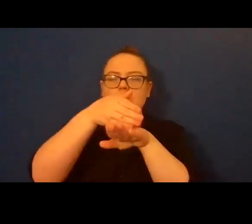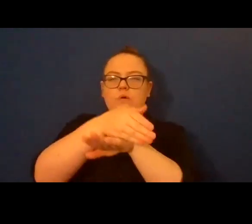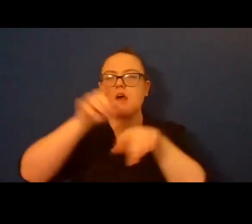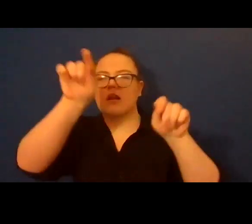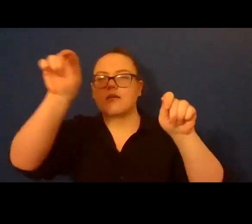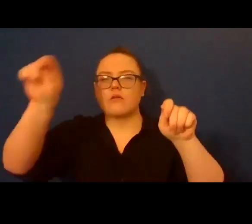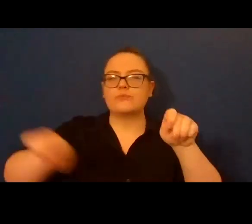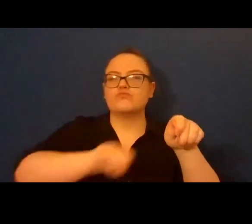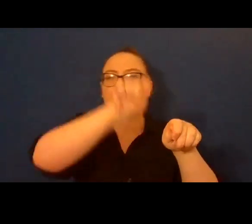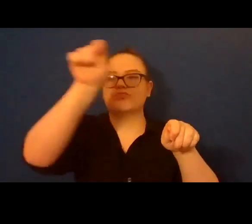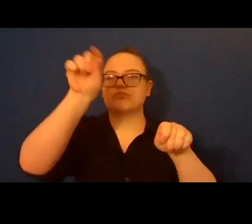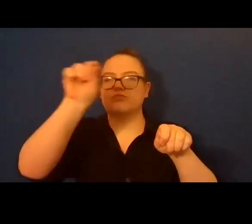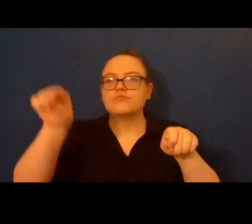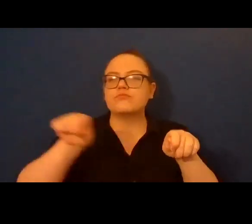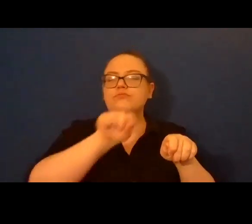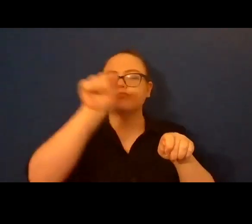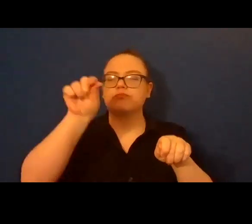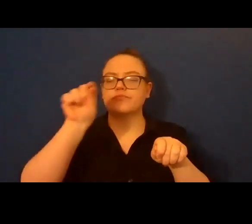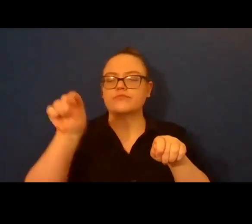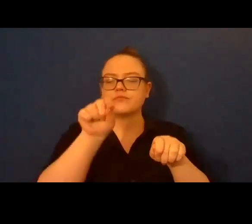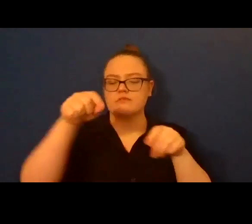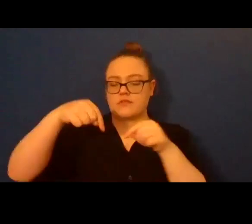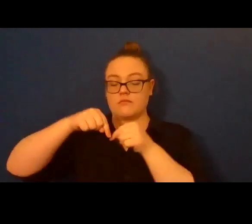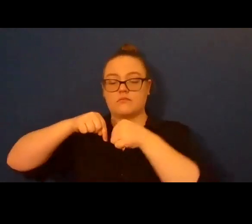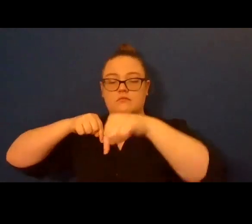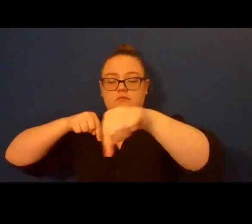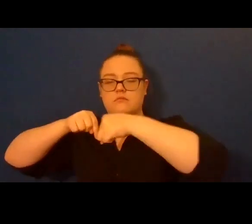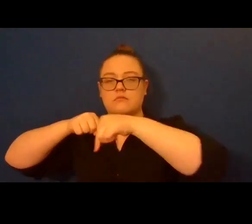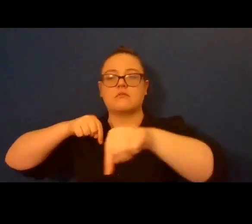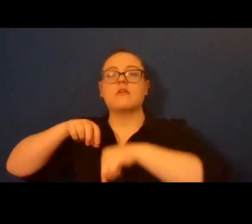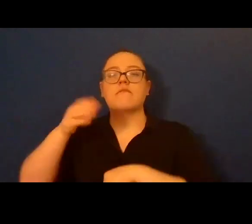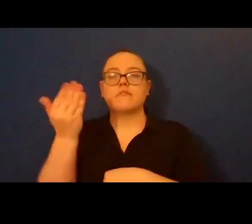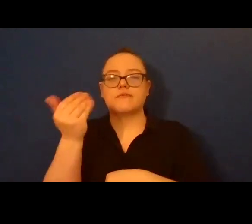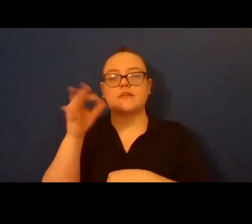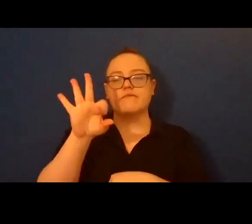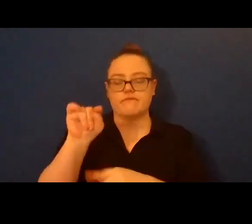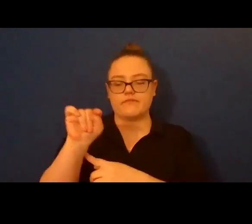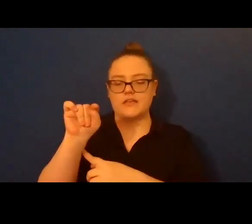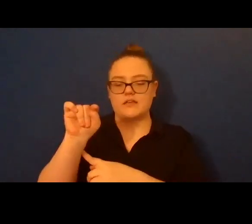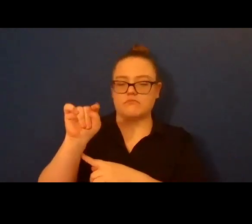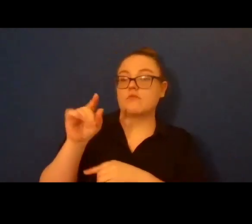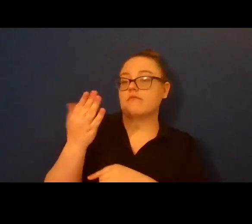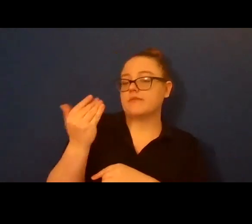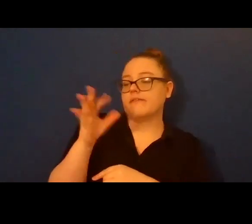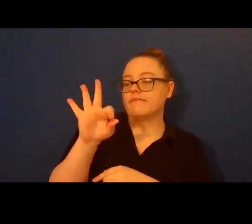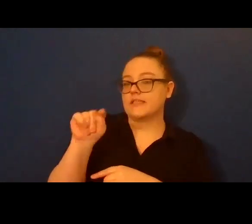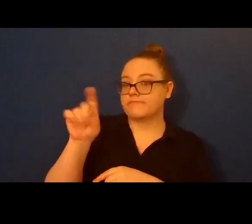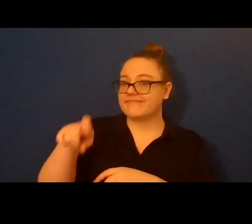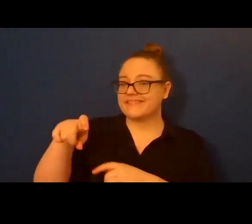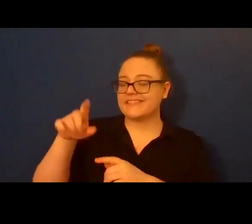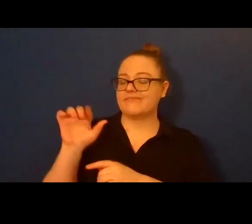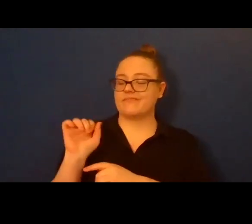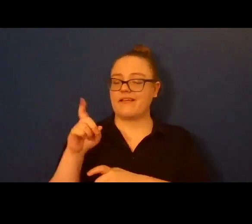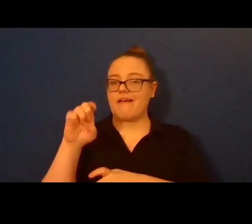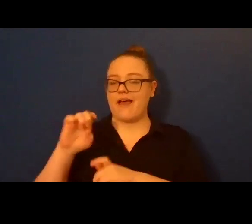wall. It's fifteen feet in front of me. Fifteen feet is the full rotation of an axe. When I started throwing